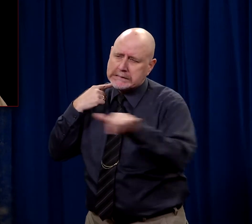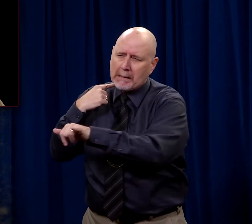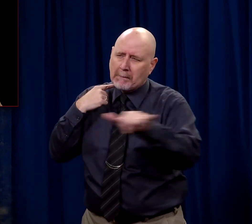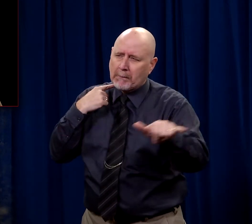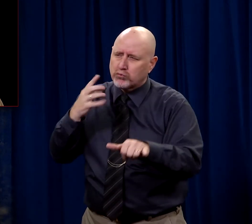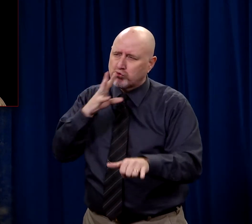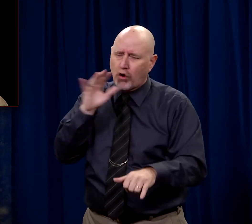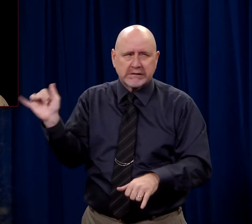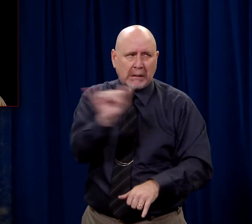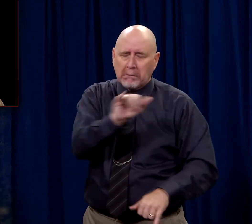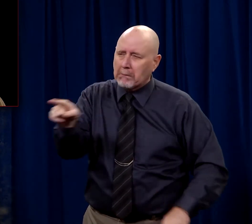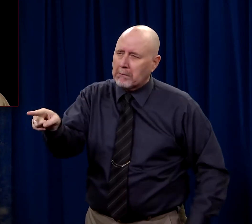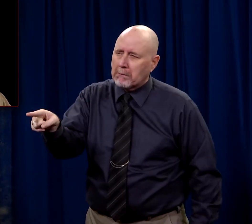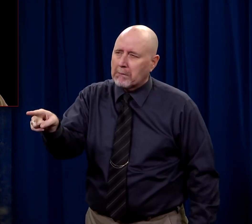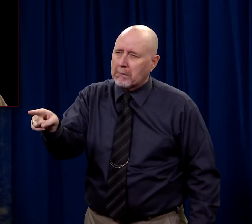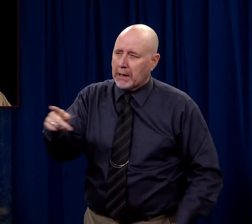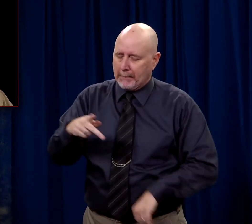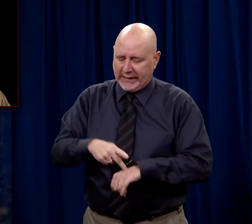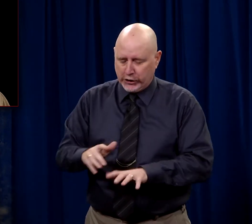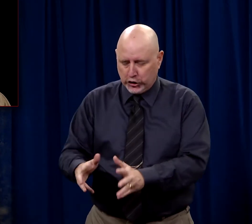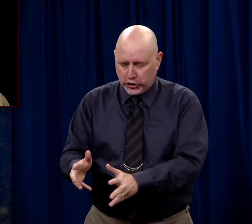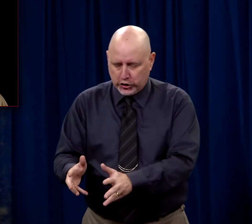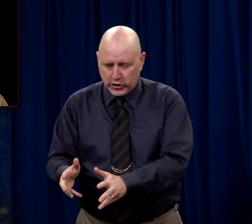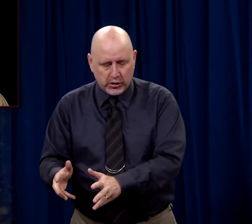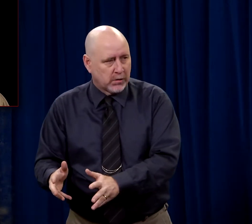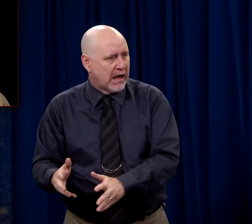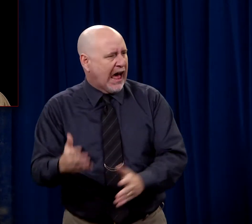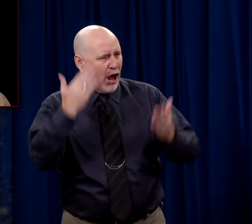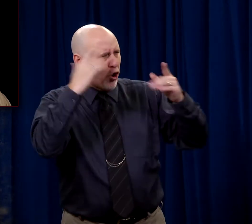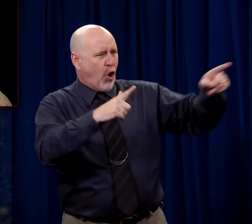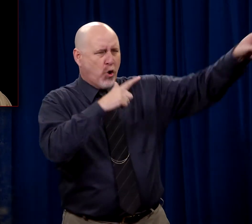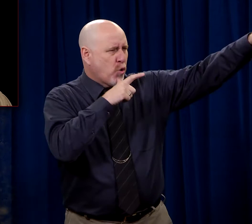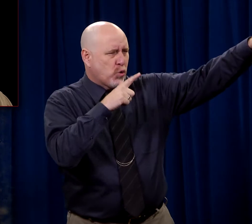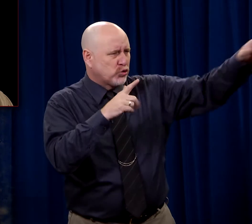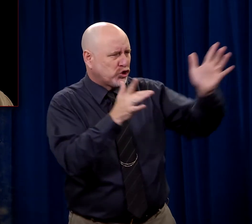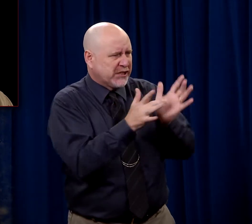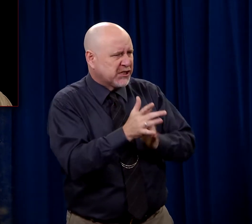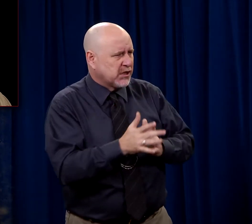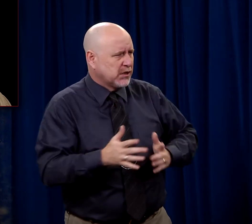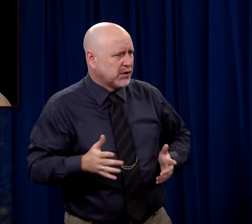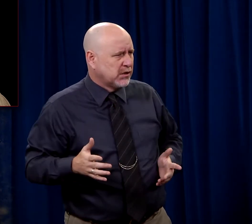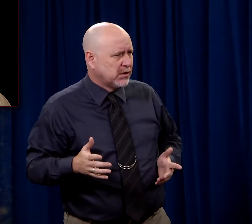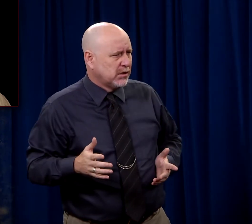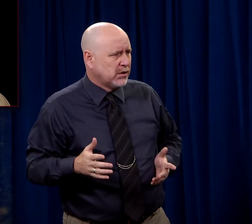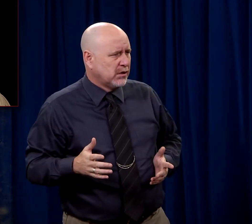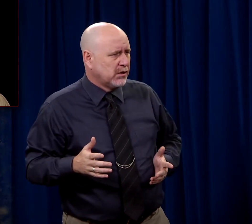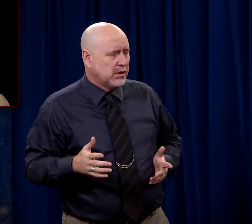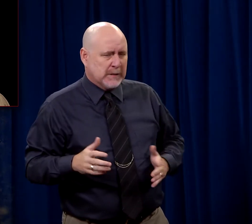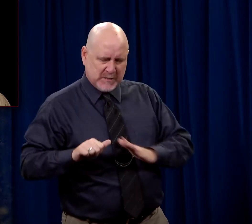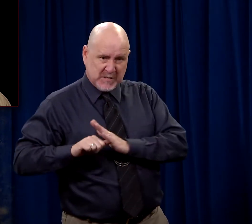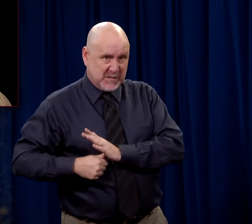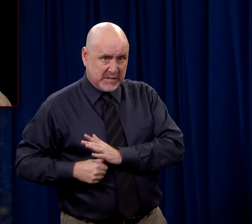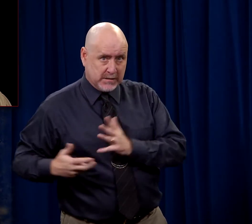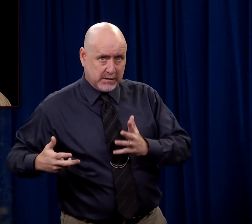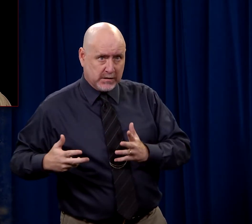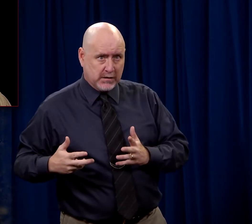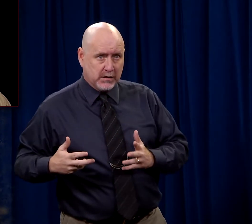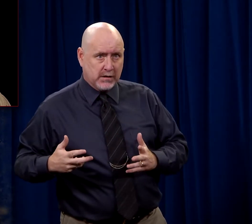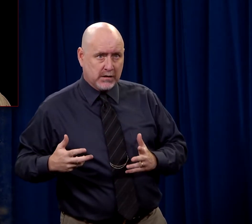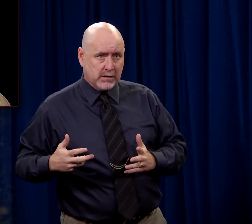like they talk. And Peter says, I do not know Him. And Peter emphasizes it